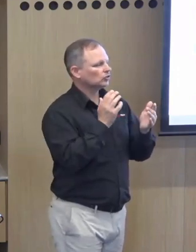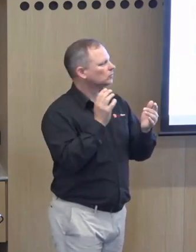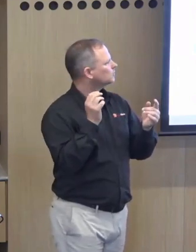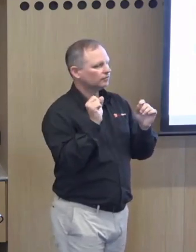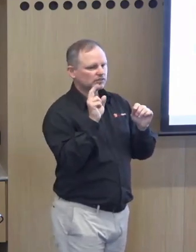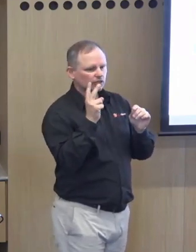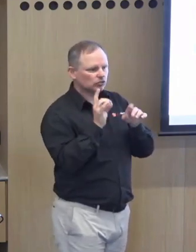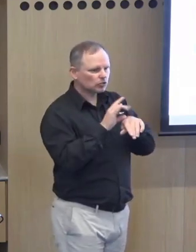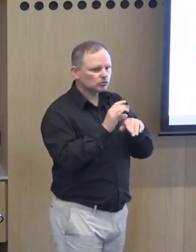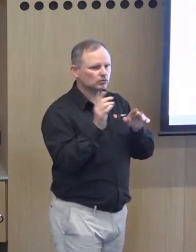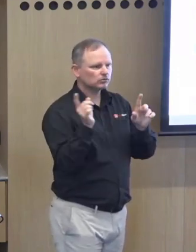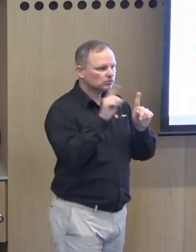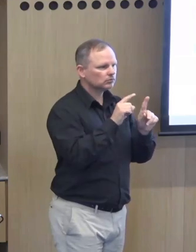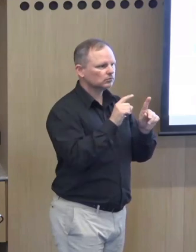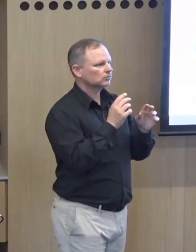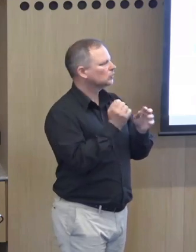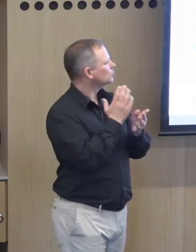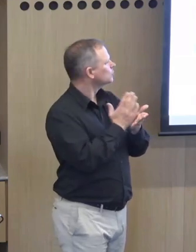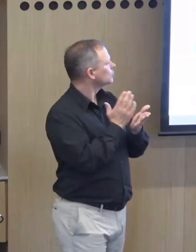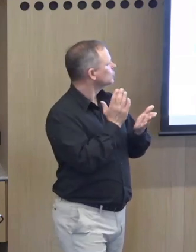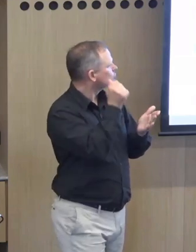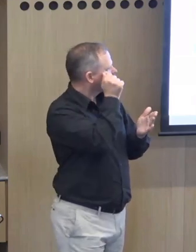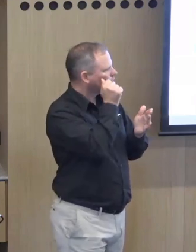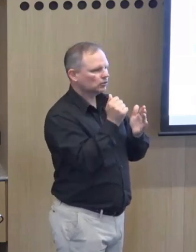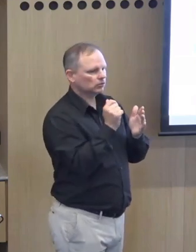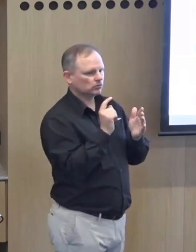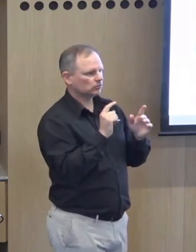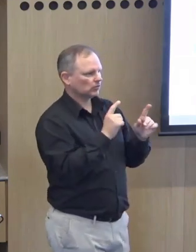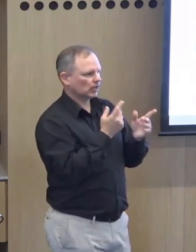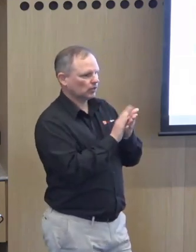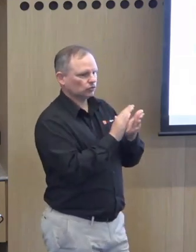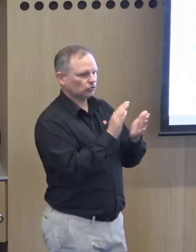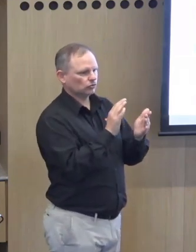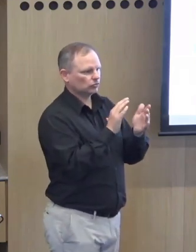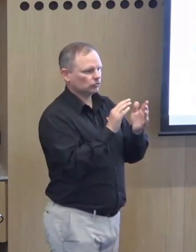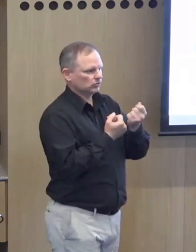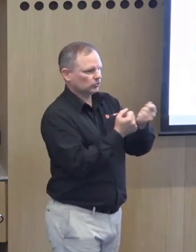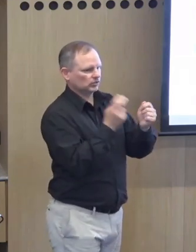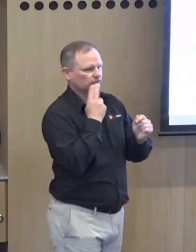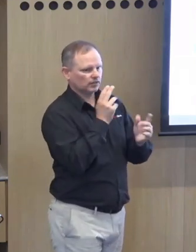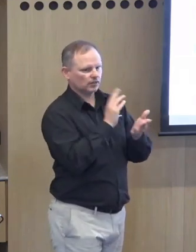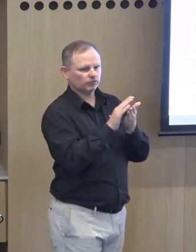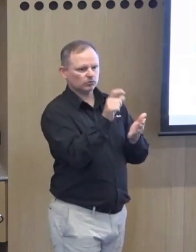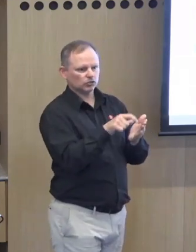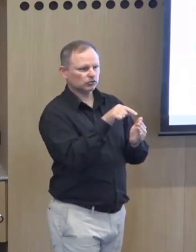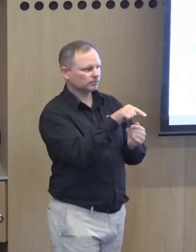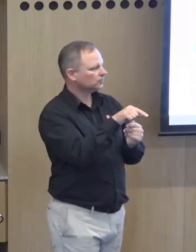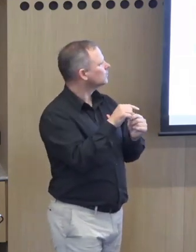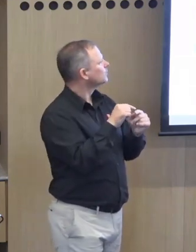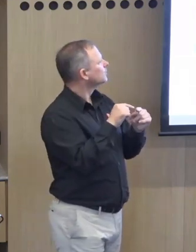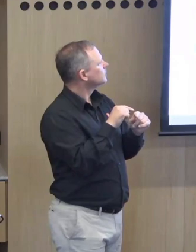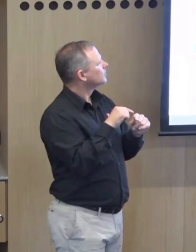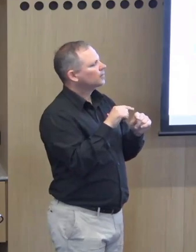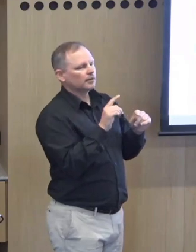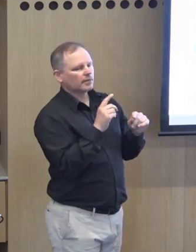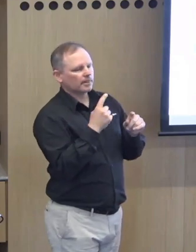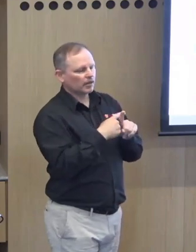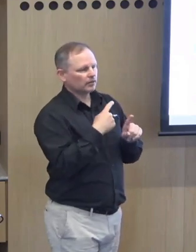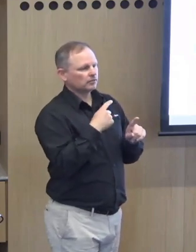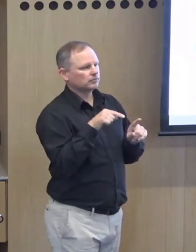that we need to deliver these types of education and training workshops to ensure that they're well equipped they're aware they're sensitive they're um they're